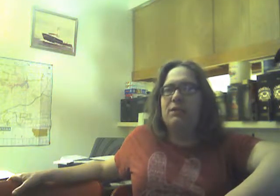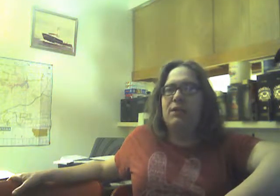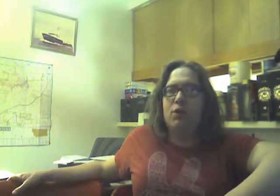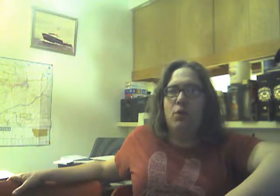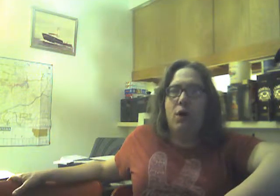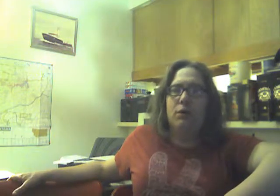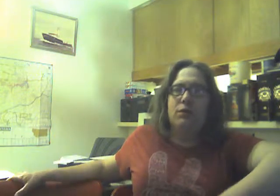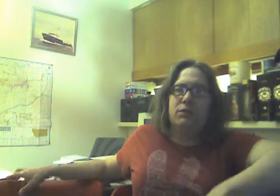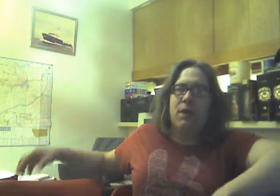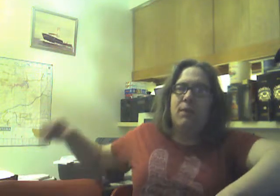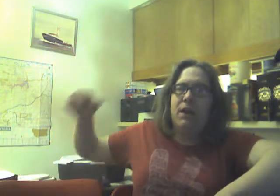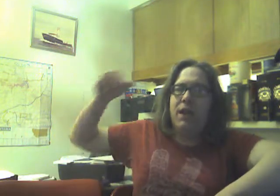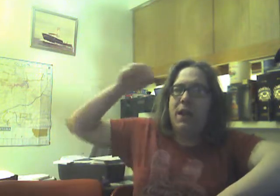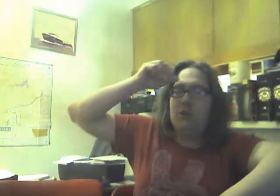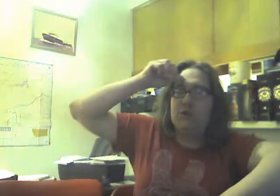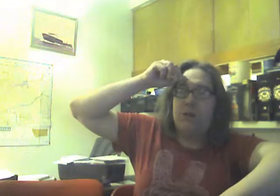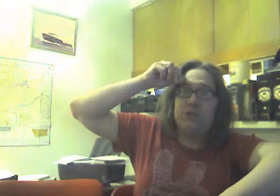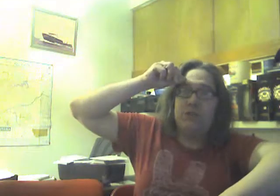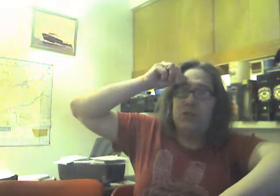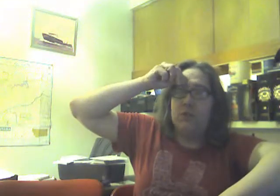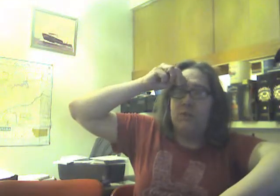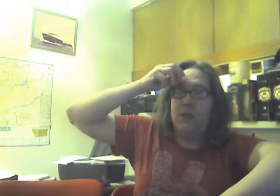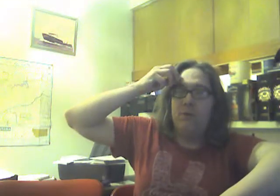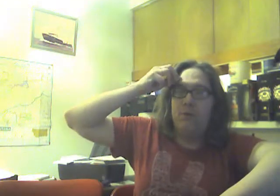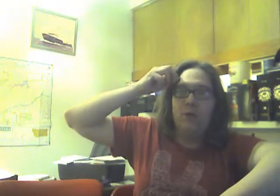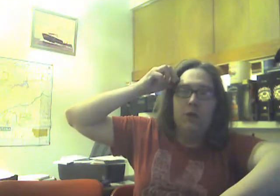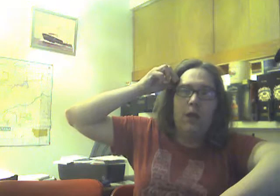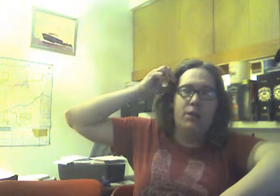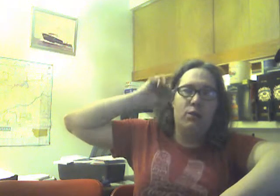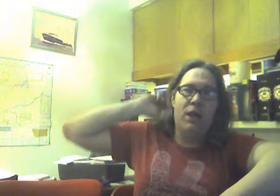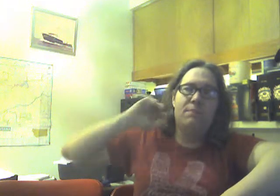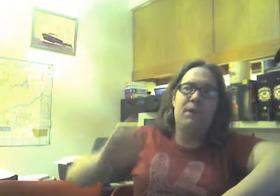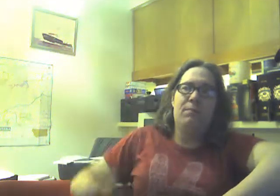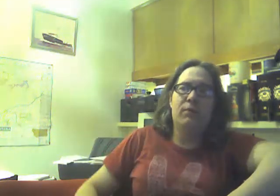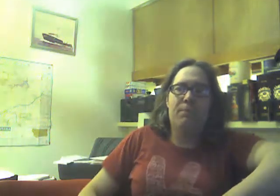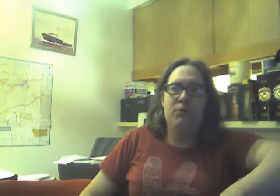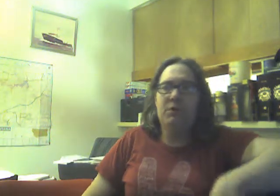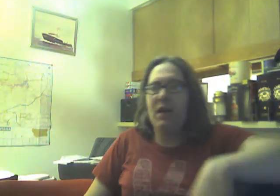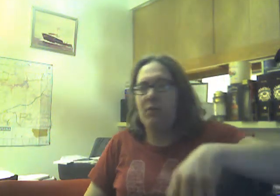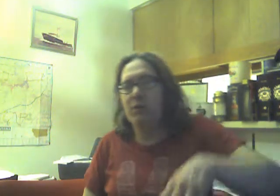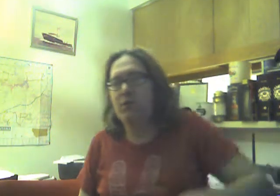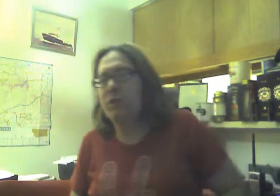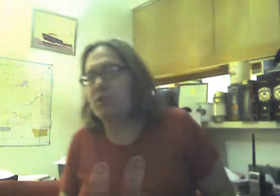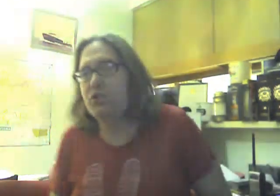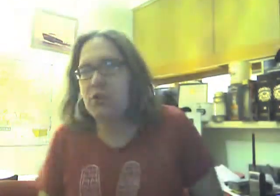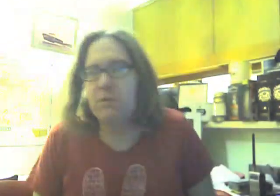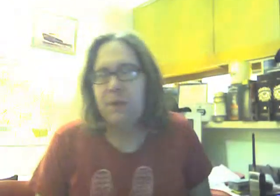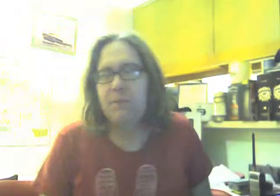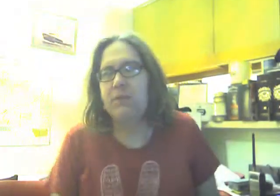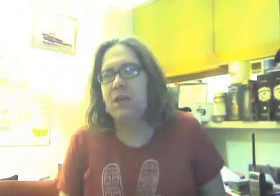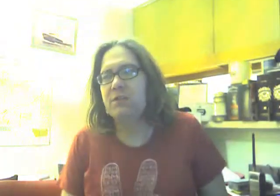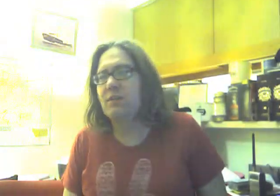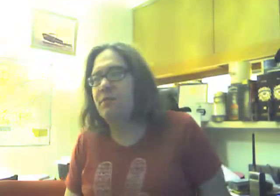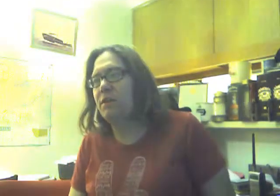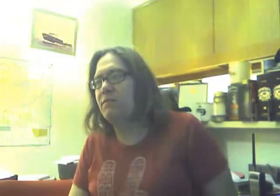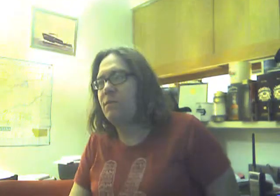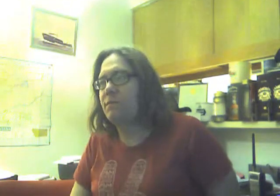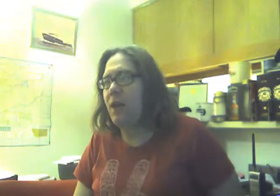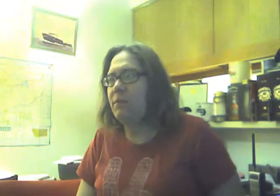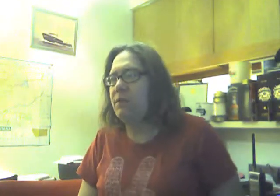to you all is I'm not a hater of transgendered people. I do hate people that put down other transgendered people. Yes, I've done it from time to